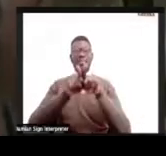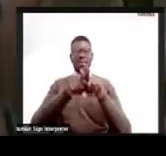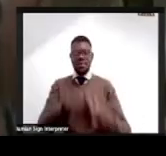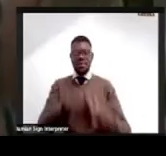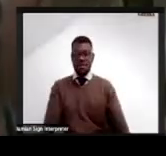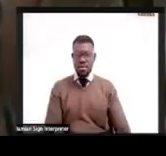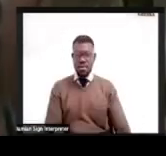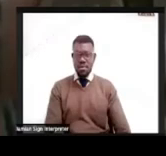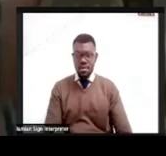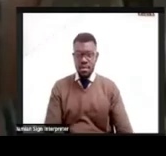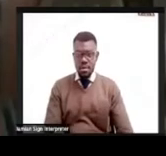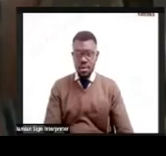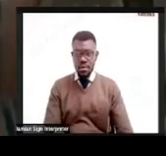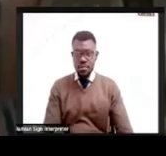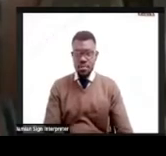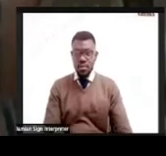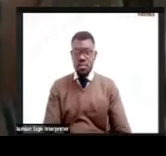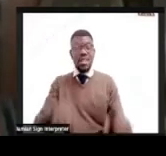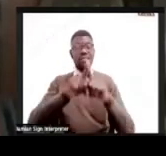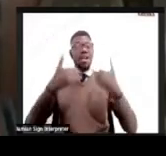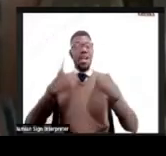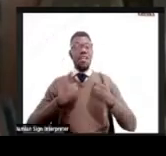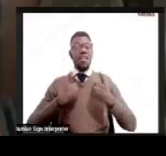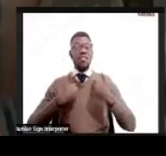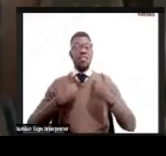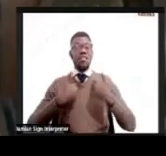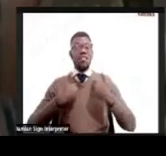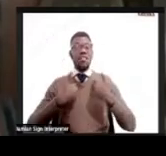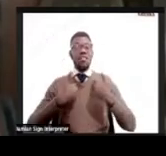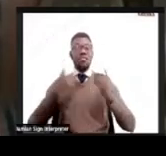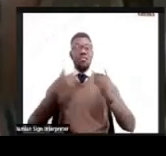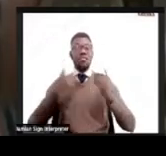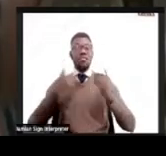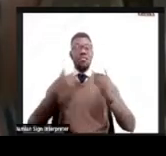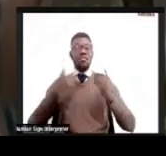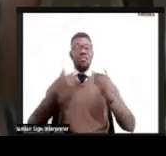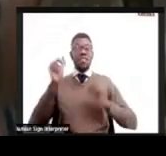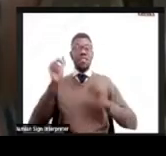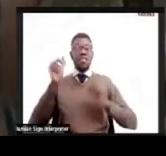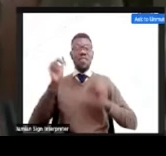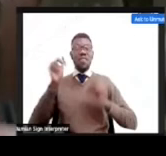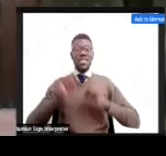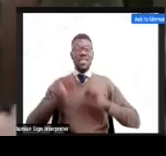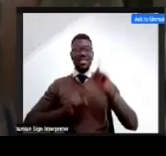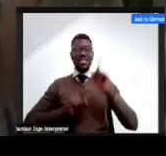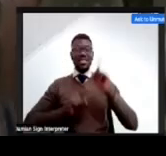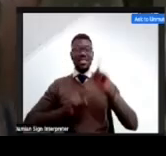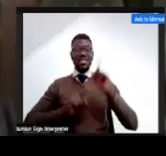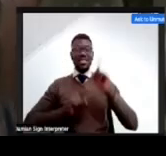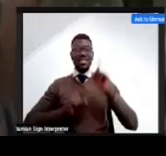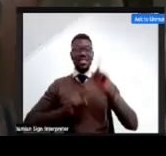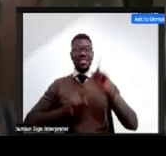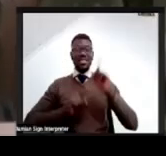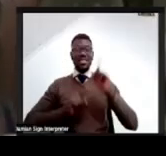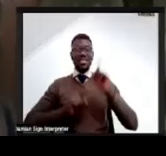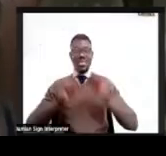insurance. They have the transport. As I said, what we did also is that only training the women on technical, but also on communications on how to handle